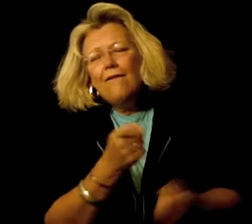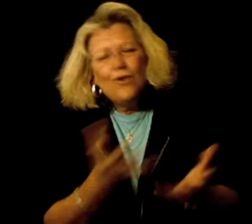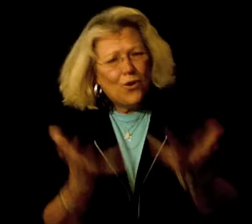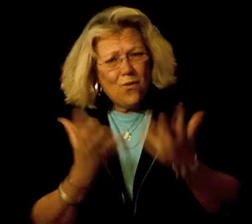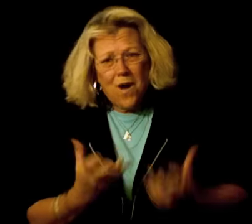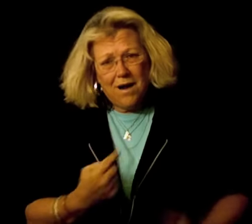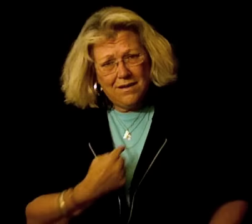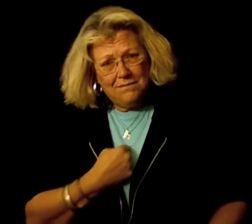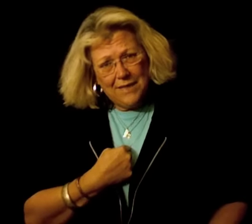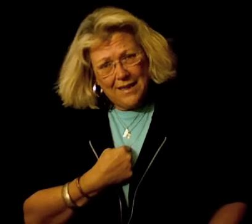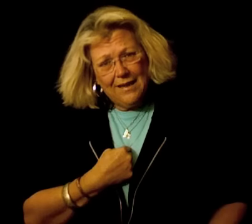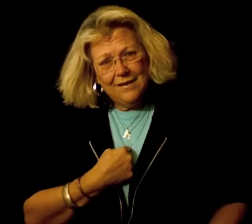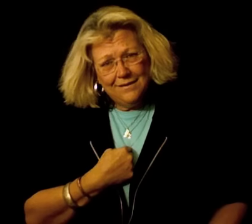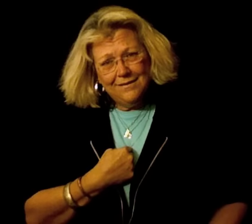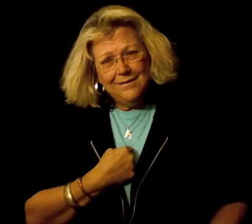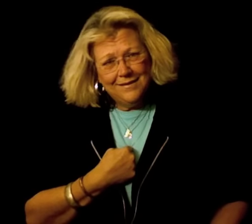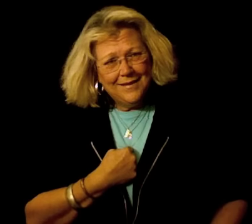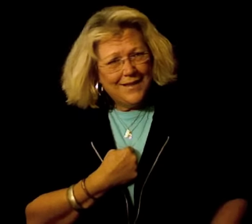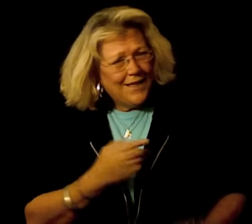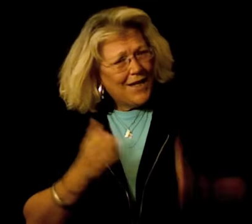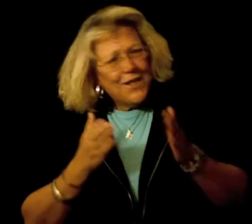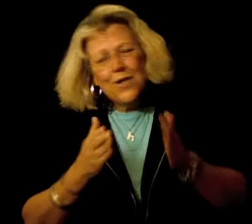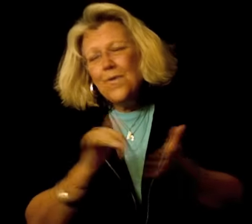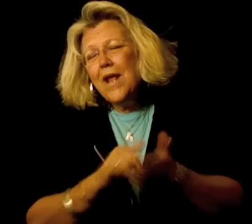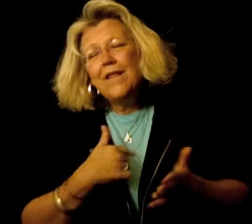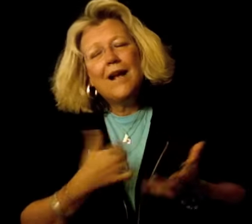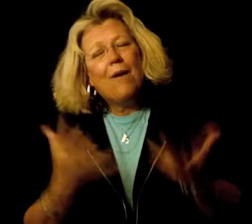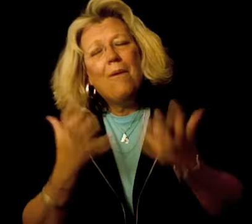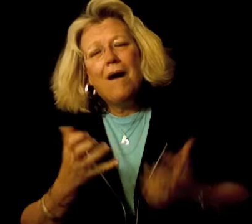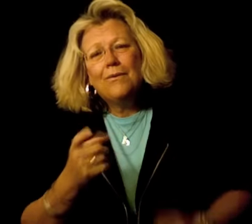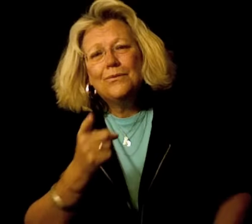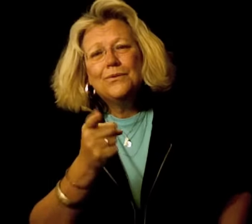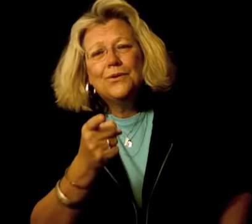me to want me, the way that I want to,